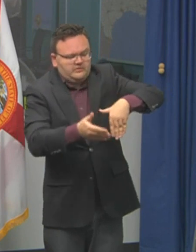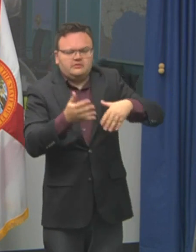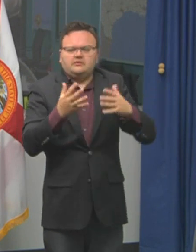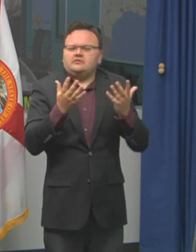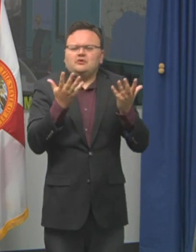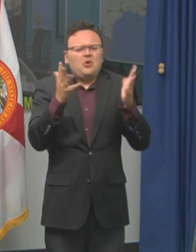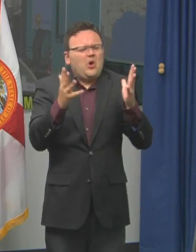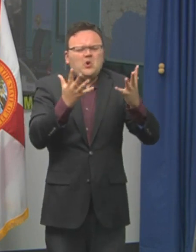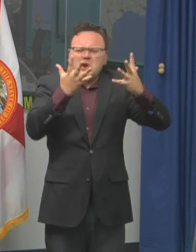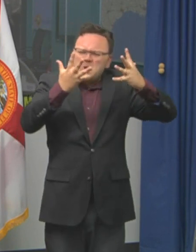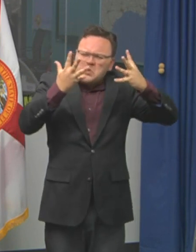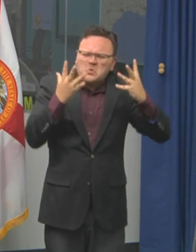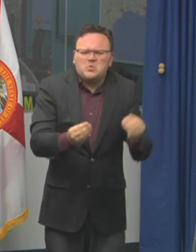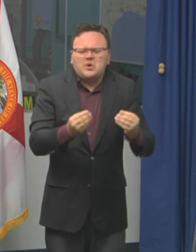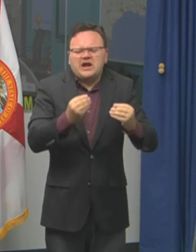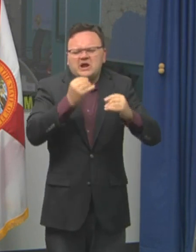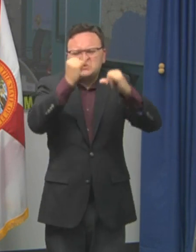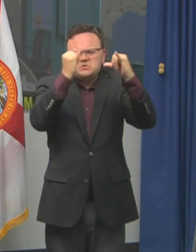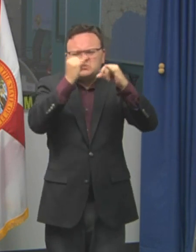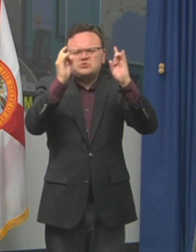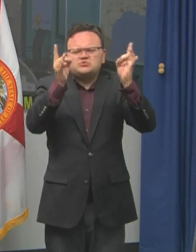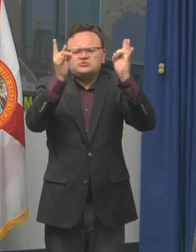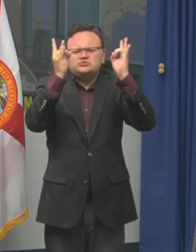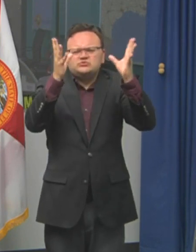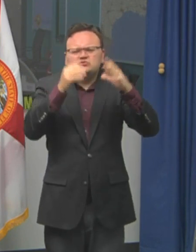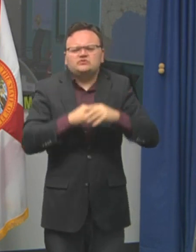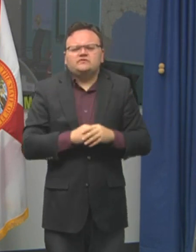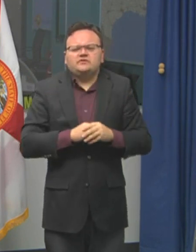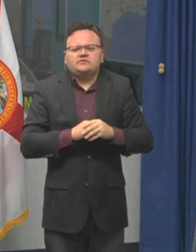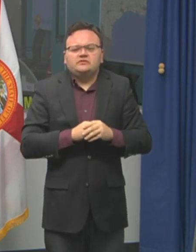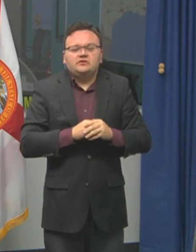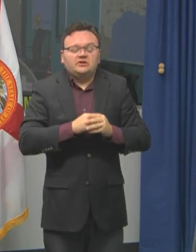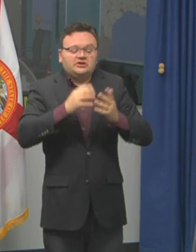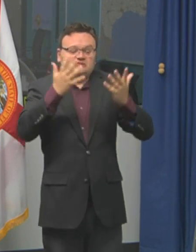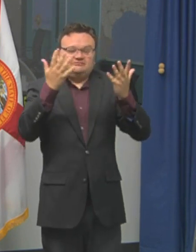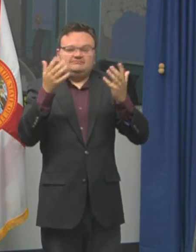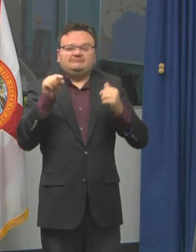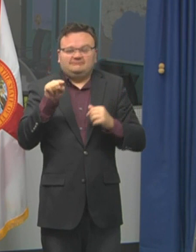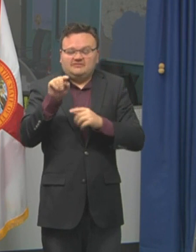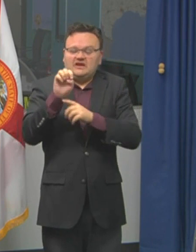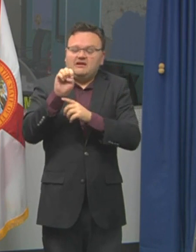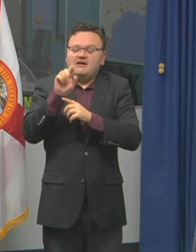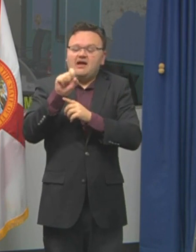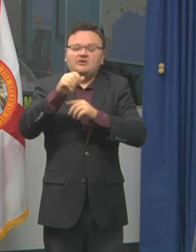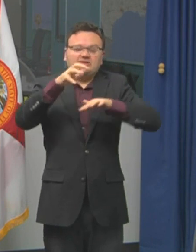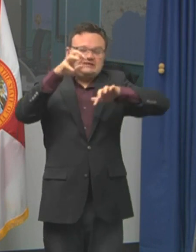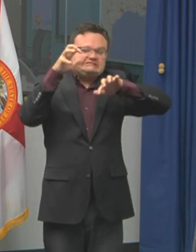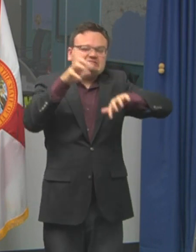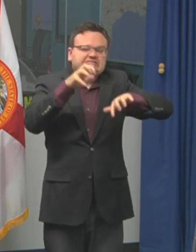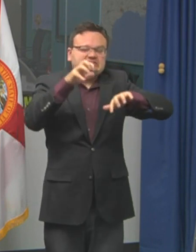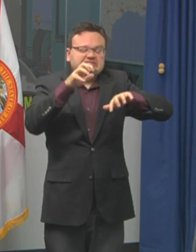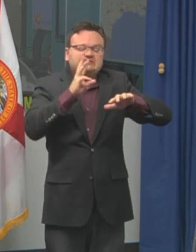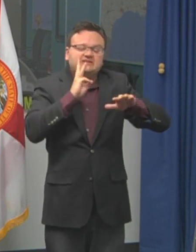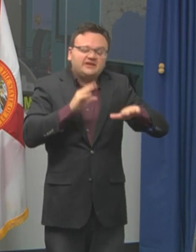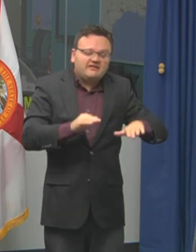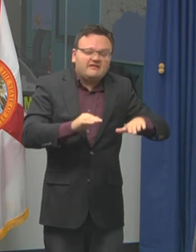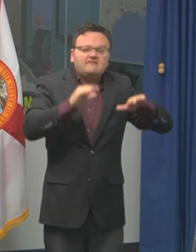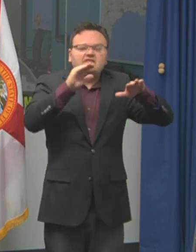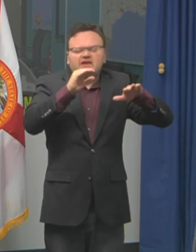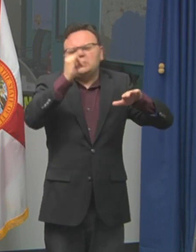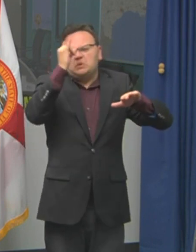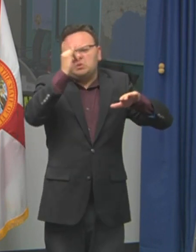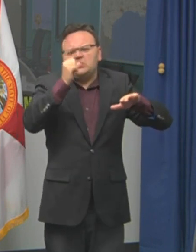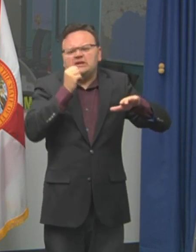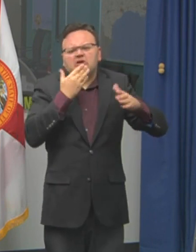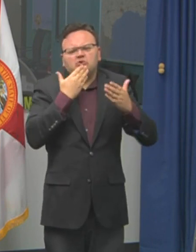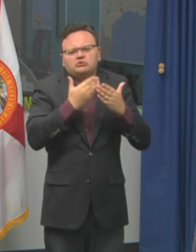right now. So those conditions, even under normal circumstances could be present. Now the interaction of the wet